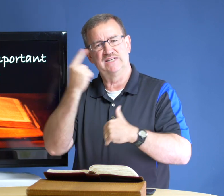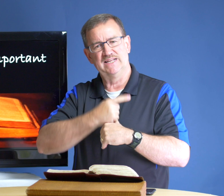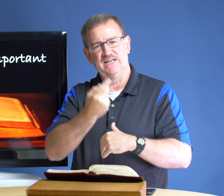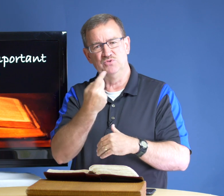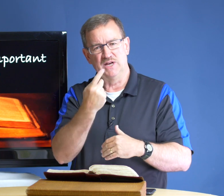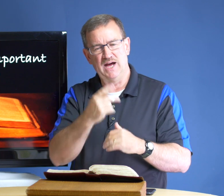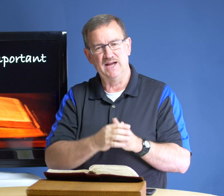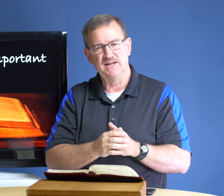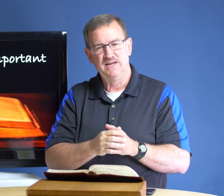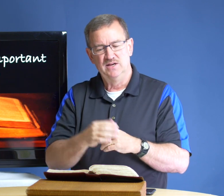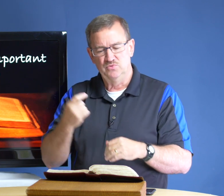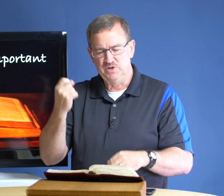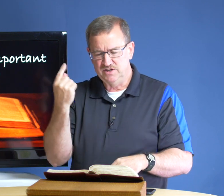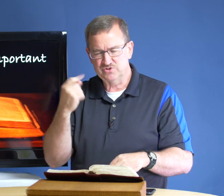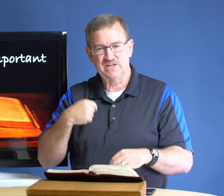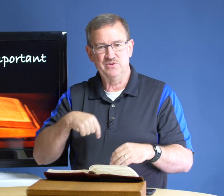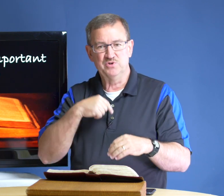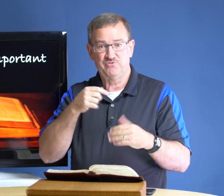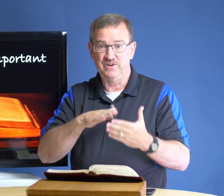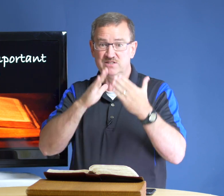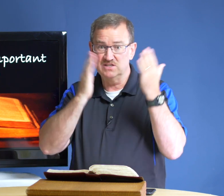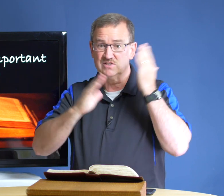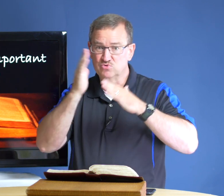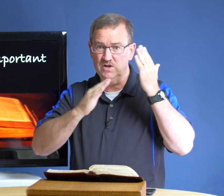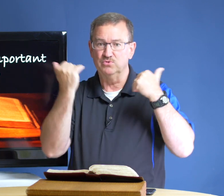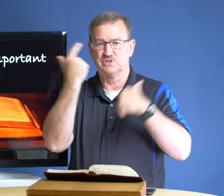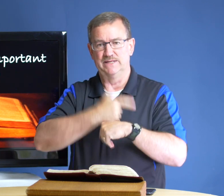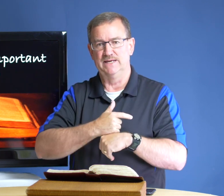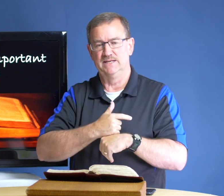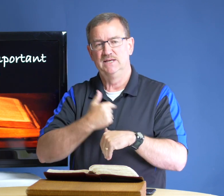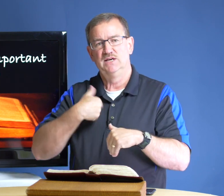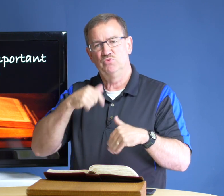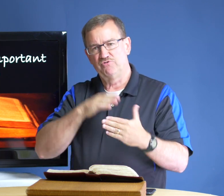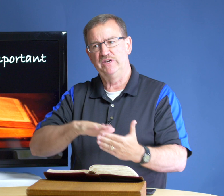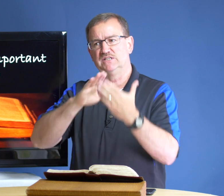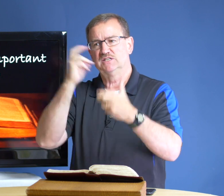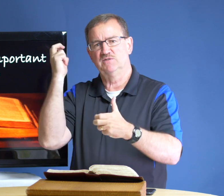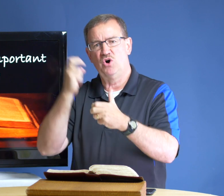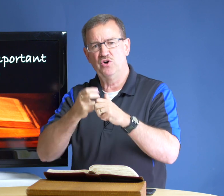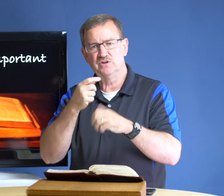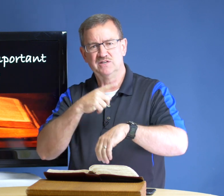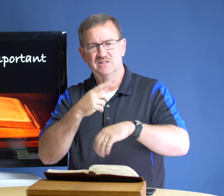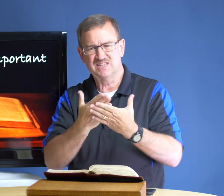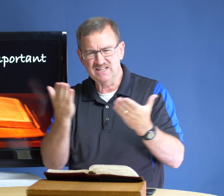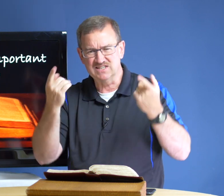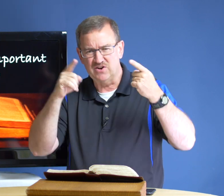today you and i we understand we're facing some troubles today we're facing some hard things that are